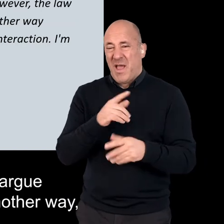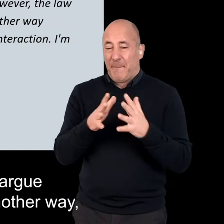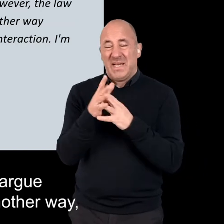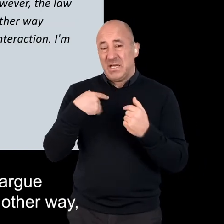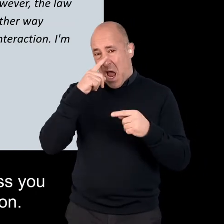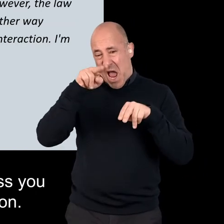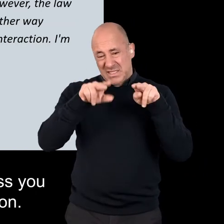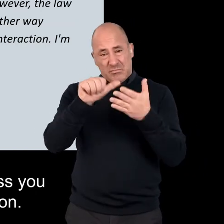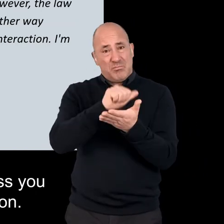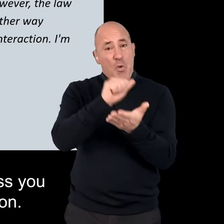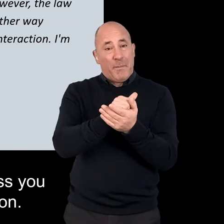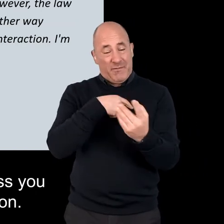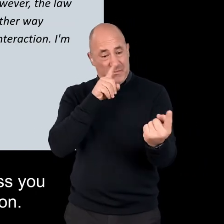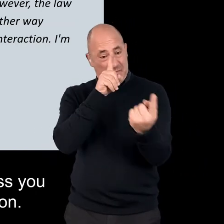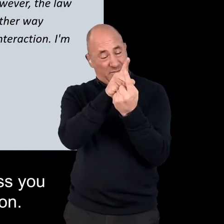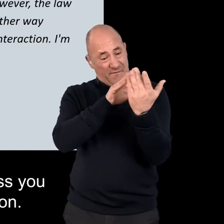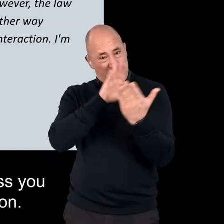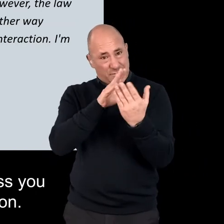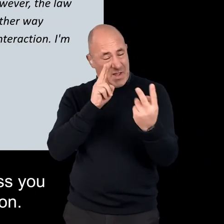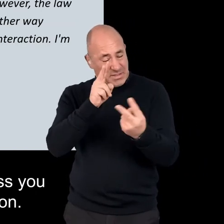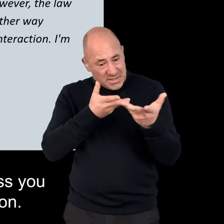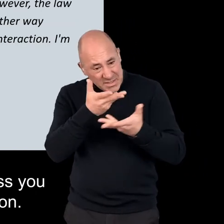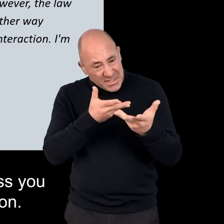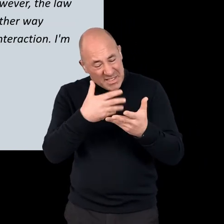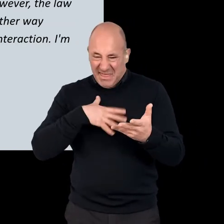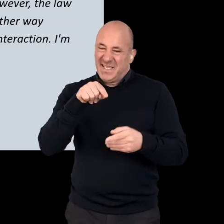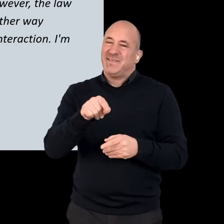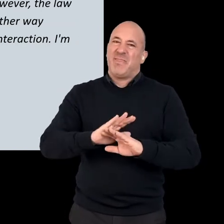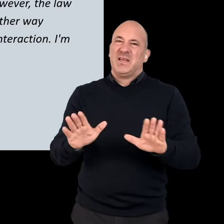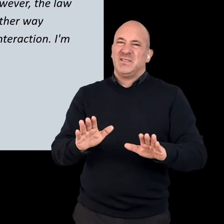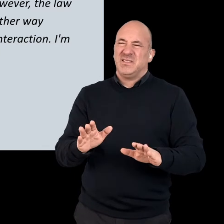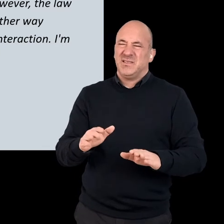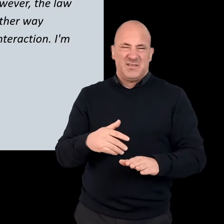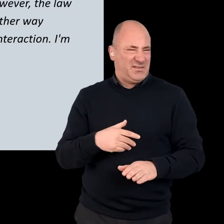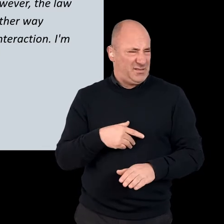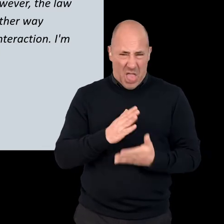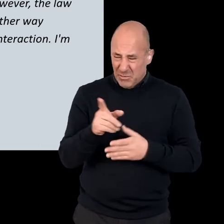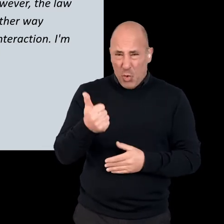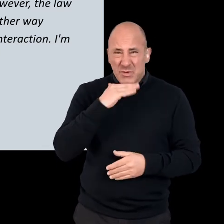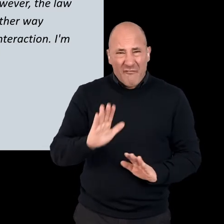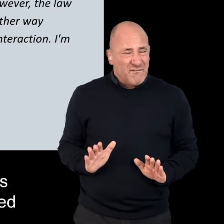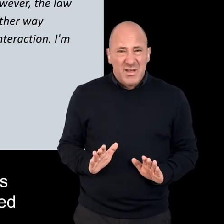reasonable to do things another way, because they can't properly assess you without that real time interaction. I'm sorry, it sucks.